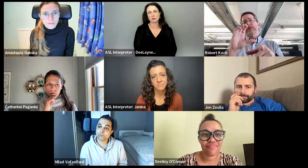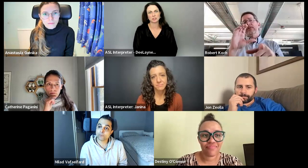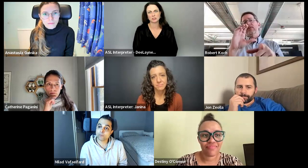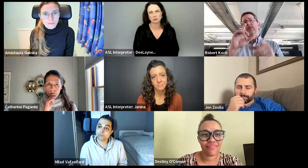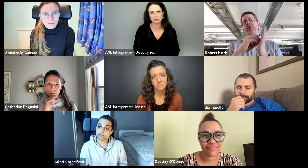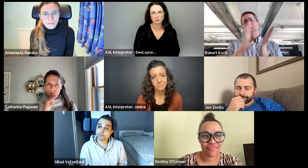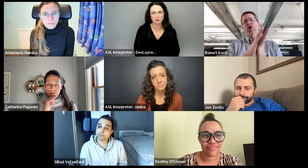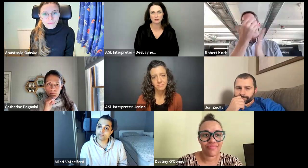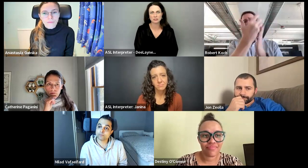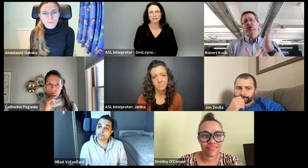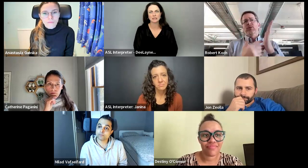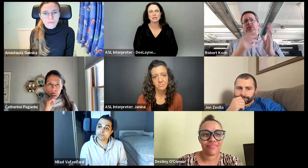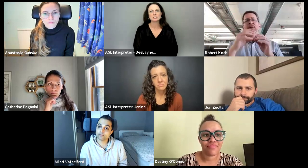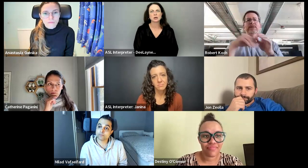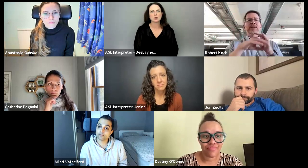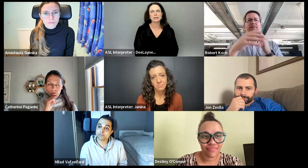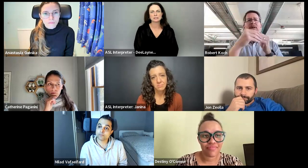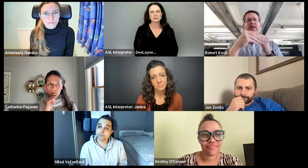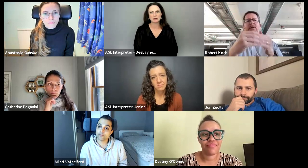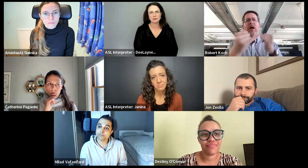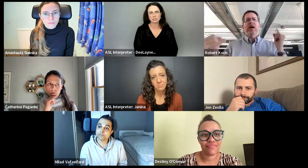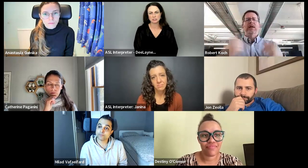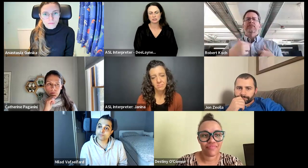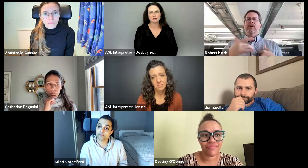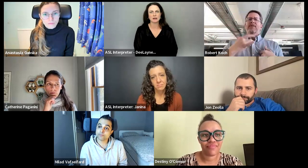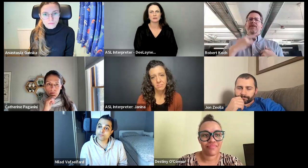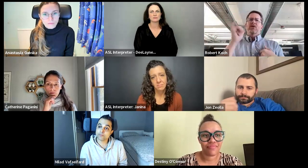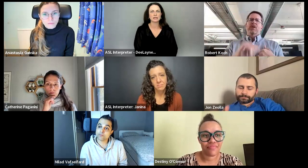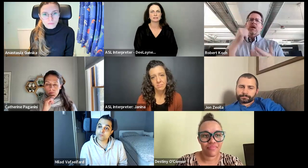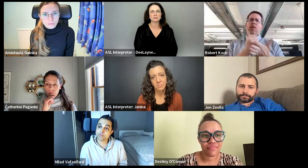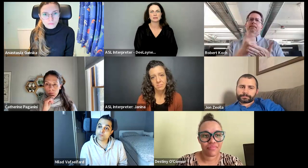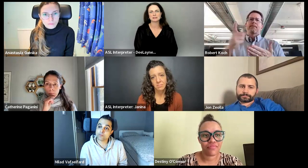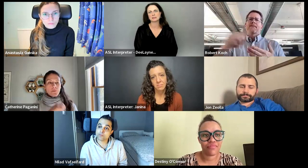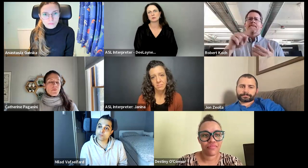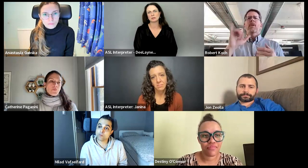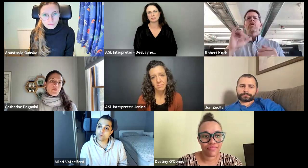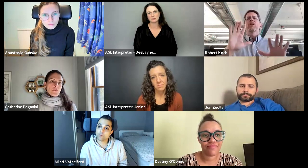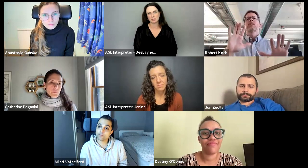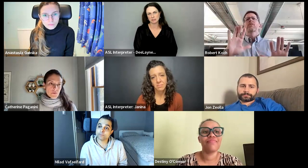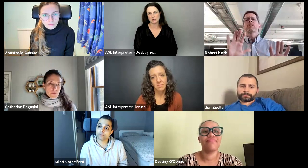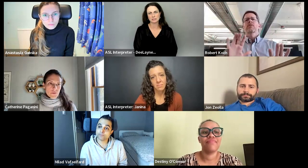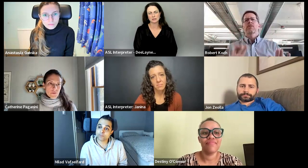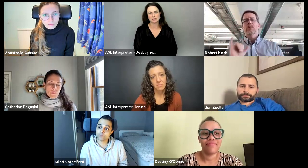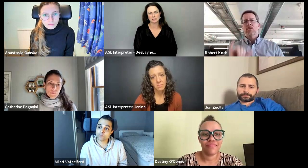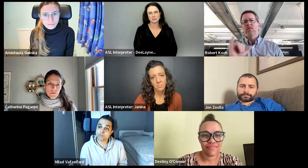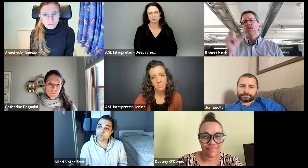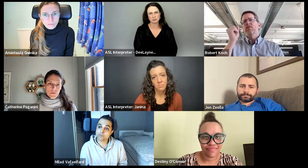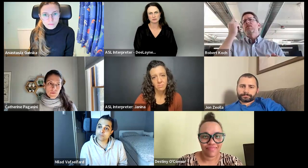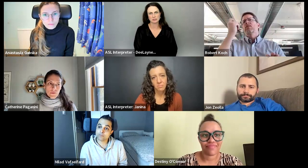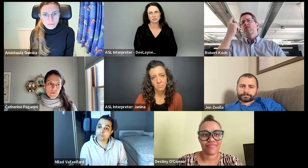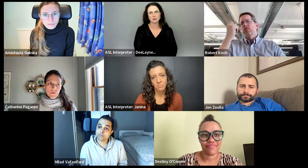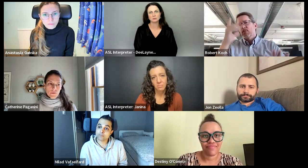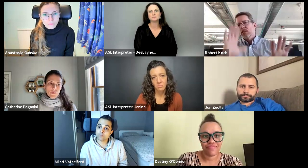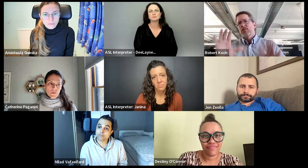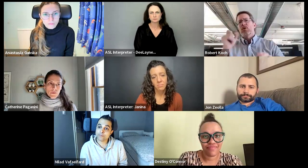been no negotiation on what that looks like. So, it's going to be on the agenda. And it's going to be accessible. And it's going to be online. So, that's going to be really